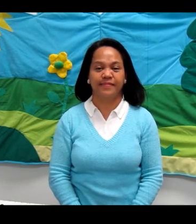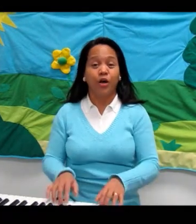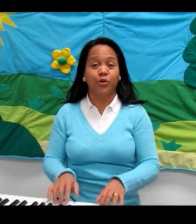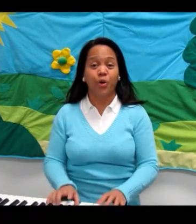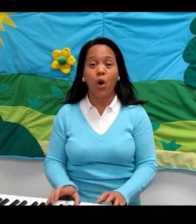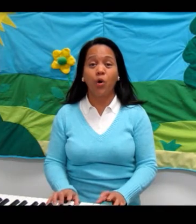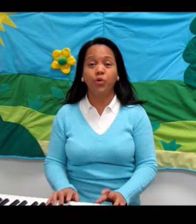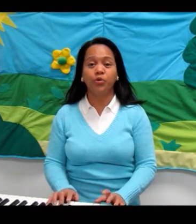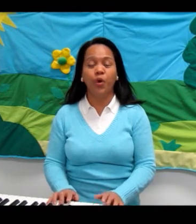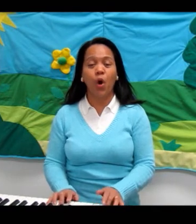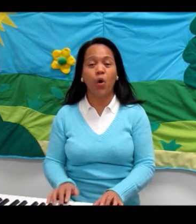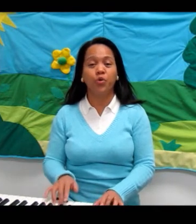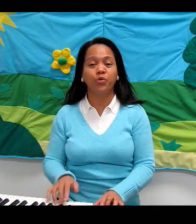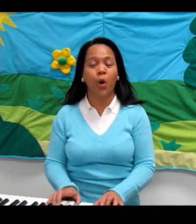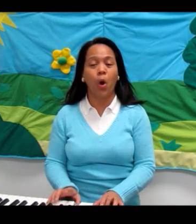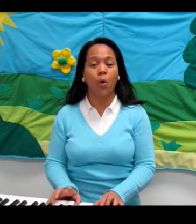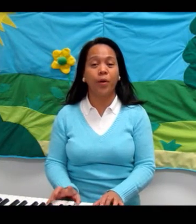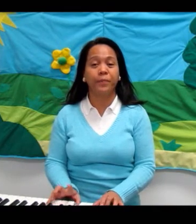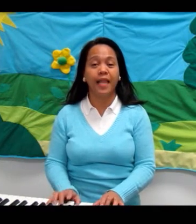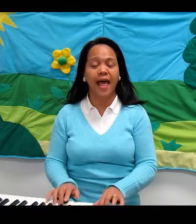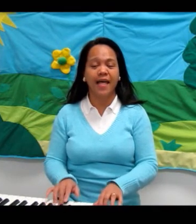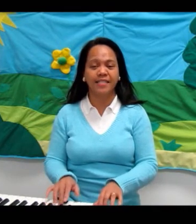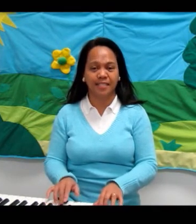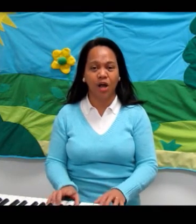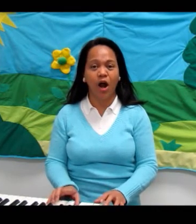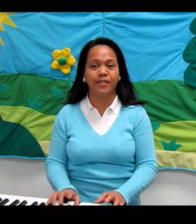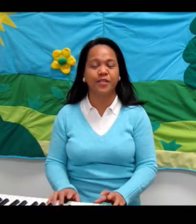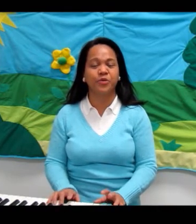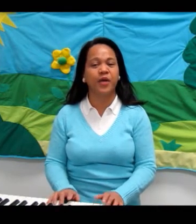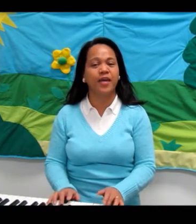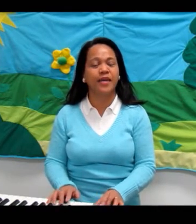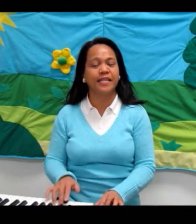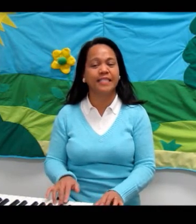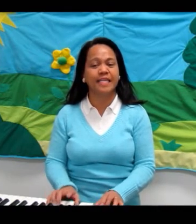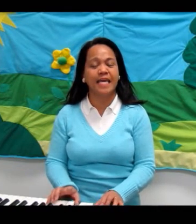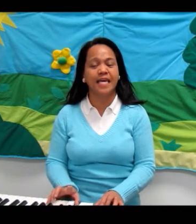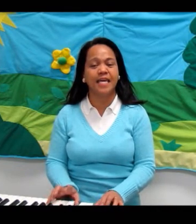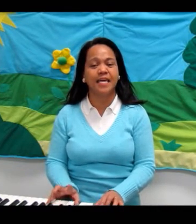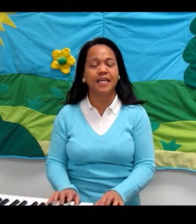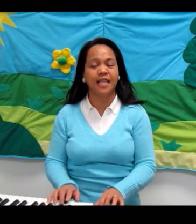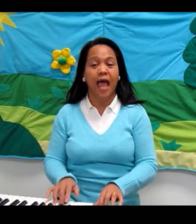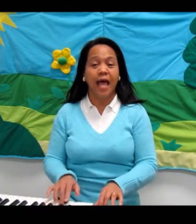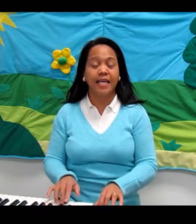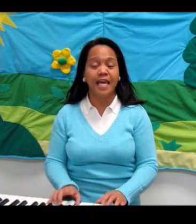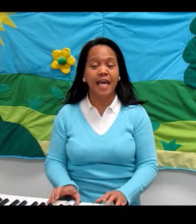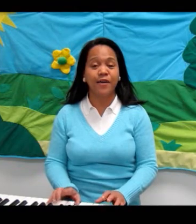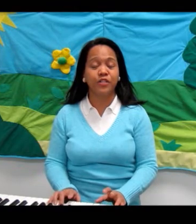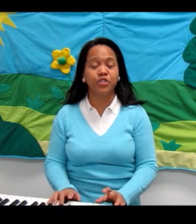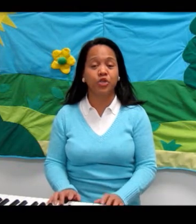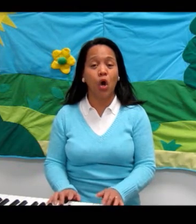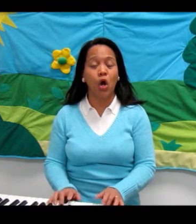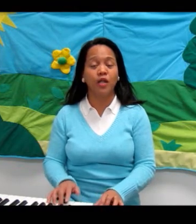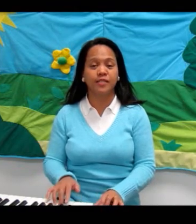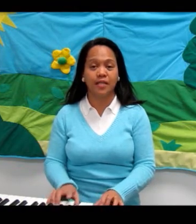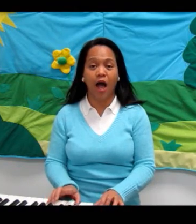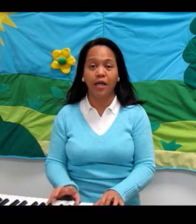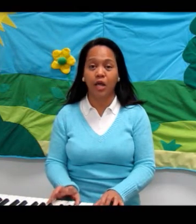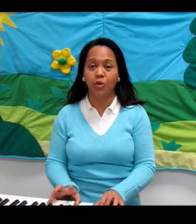Grow, grow, grow a plant, starting with a seed. Give it soil, sun and